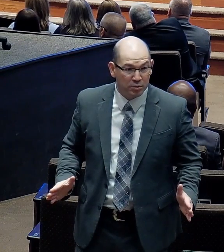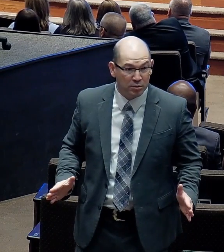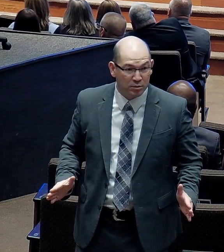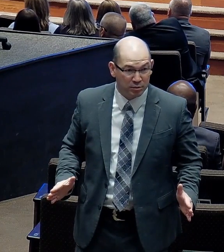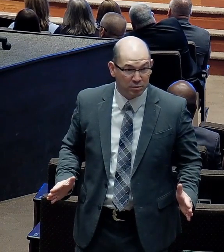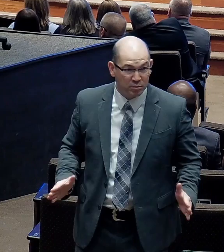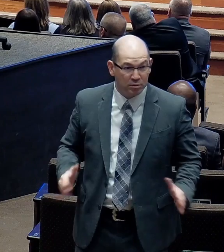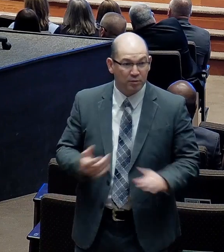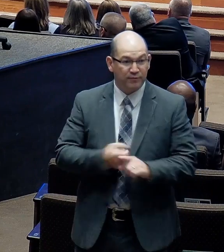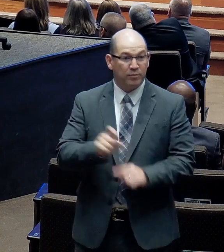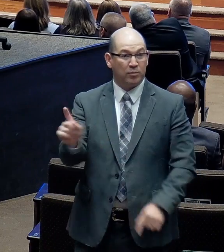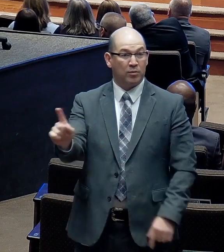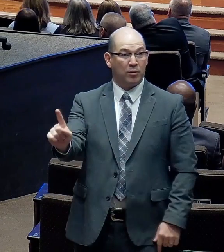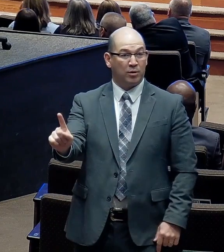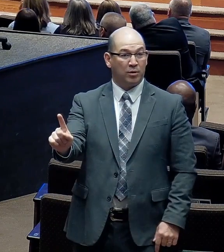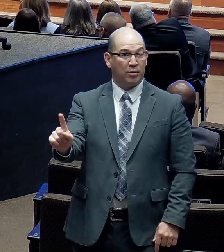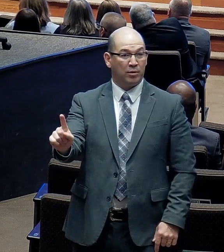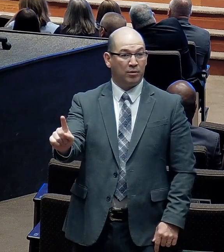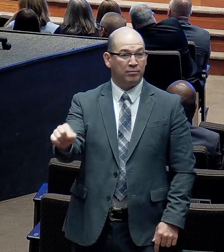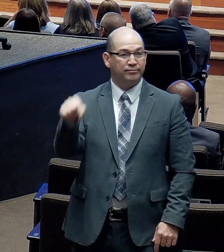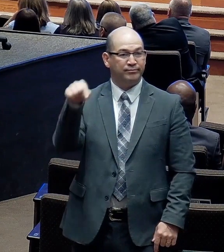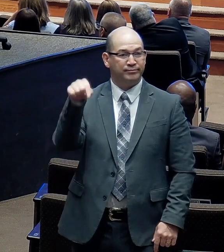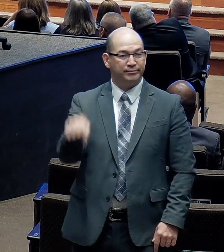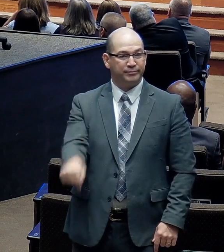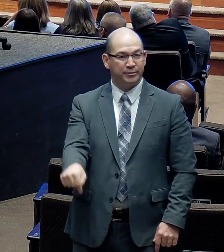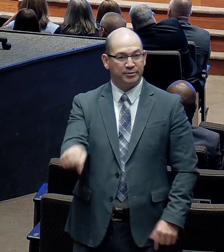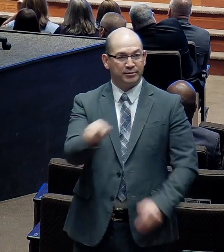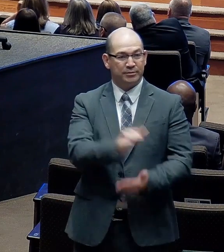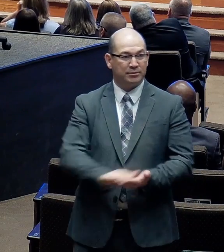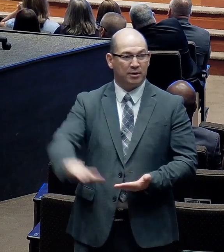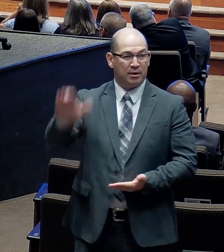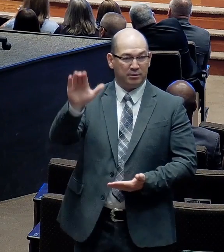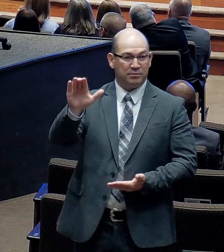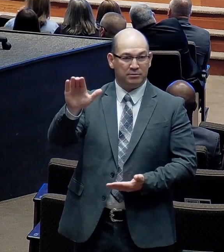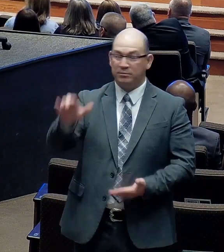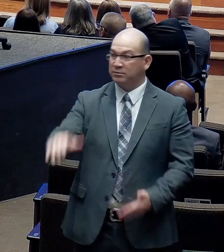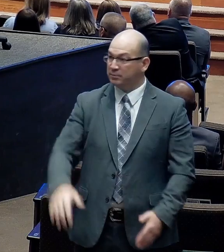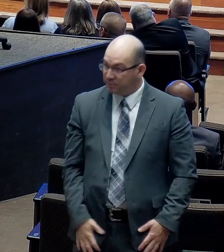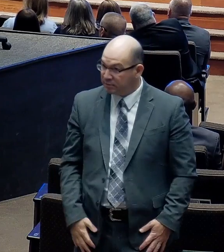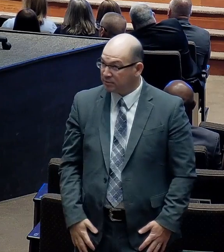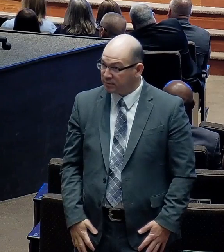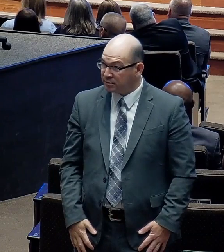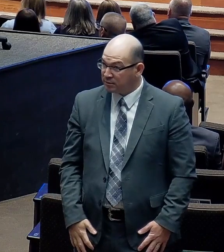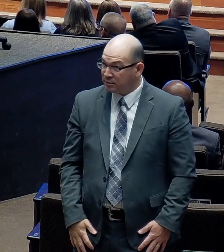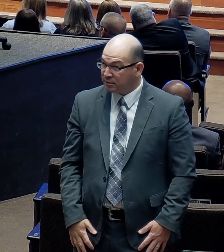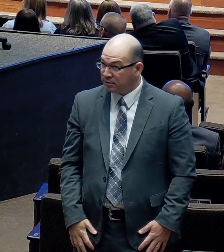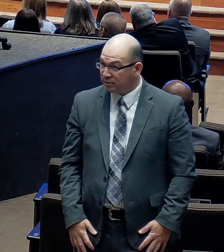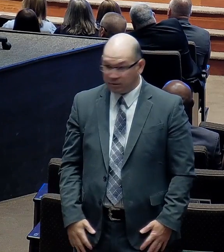Have come from West Coast. Baptist College. And they're all over the world today.